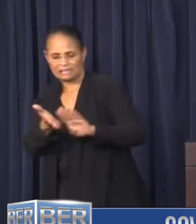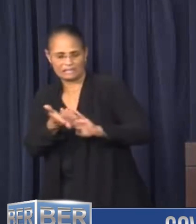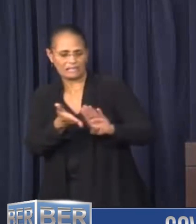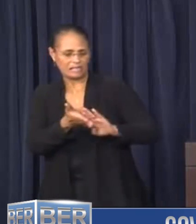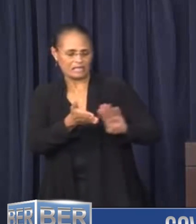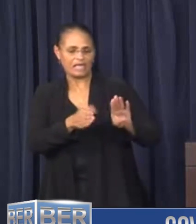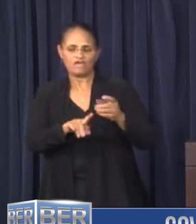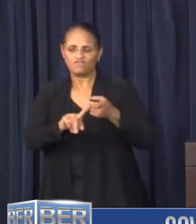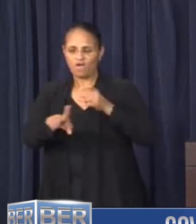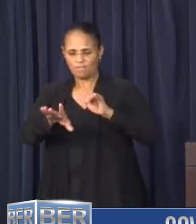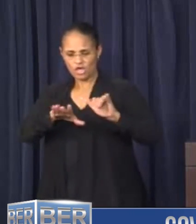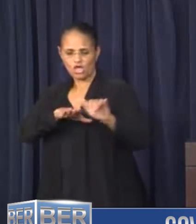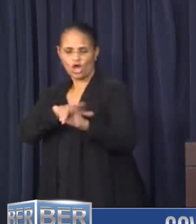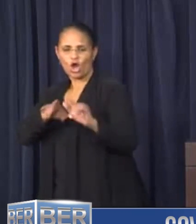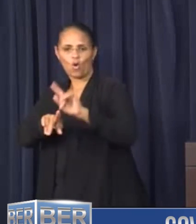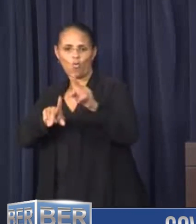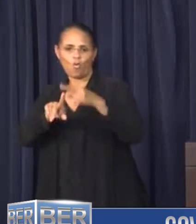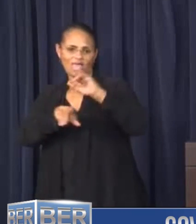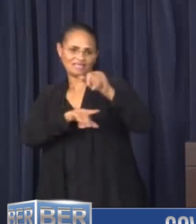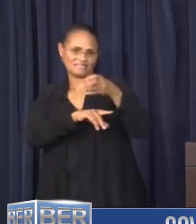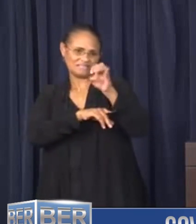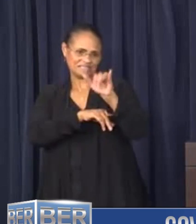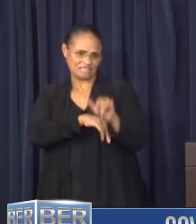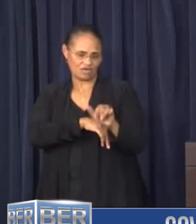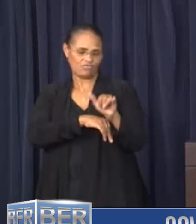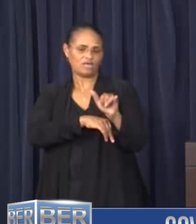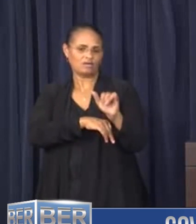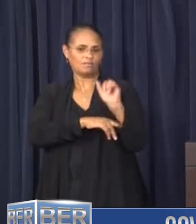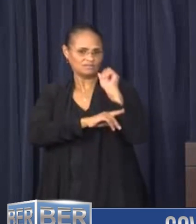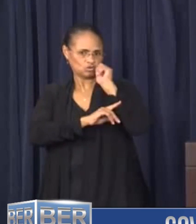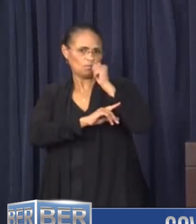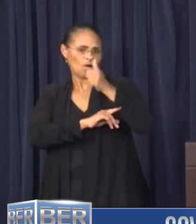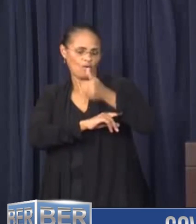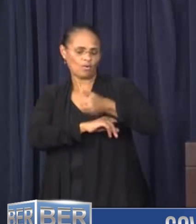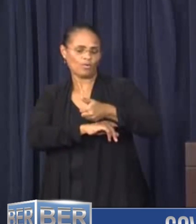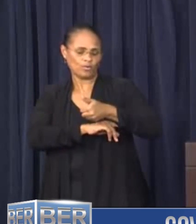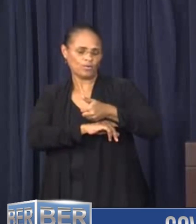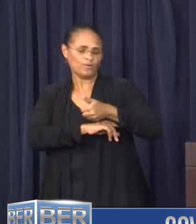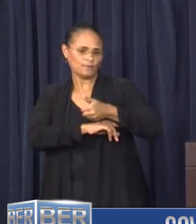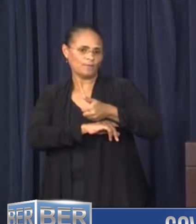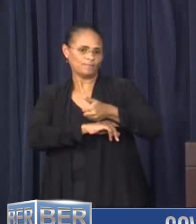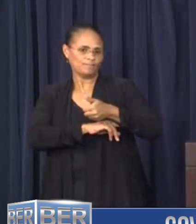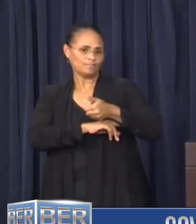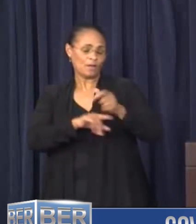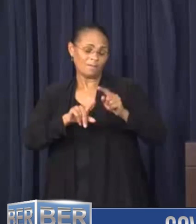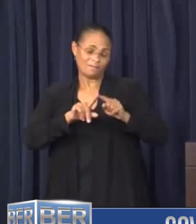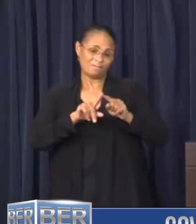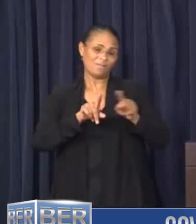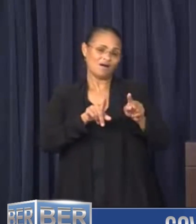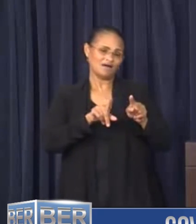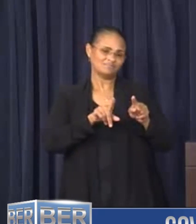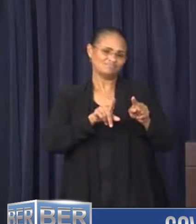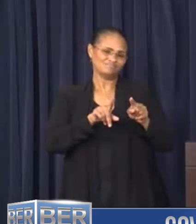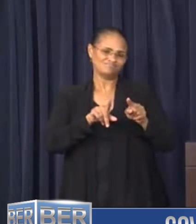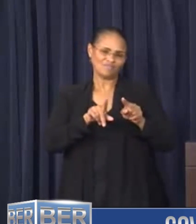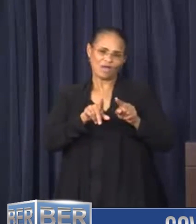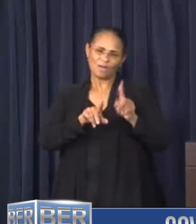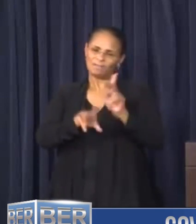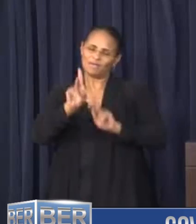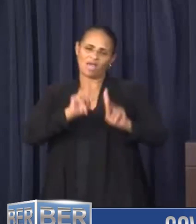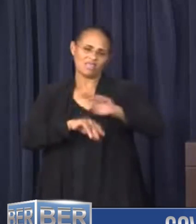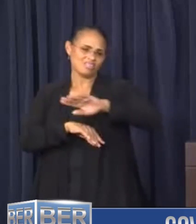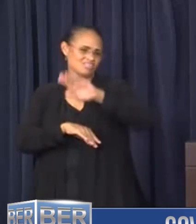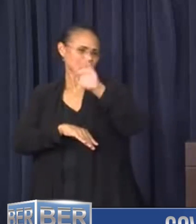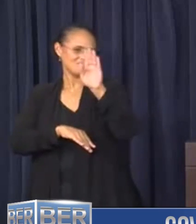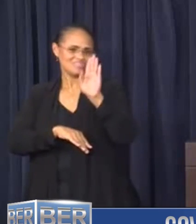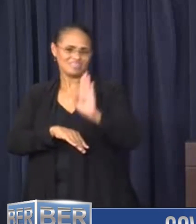further damage when Tropical Storm Jerry impacts the island later tomorrow. However, residents should never take any